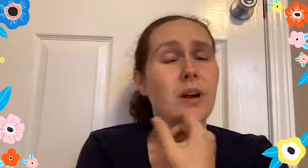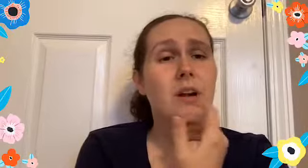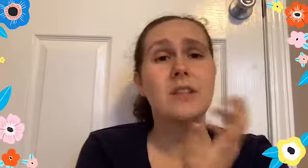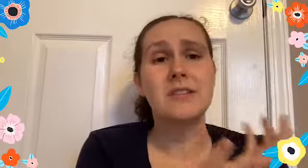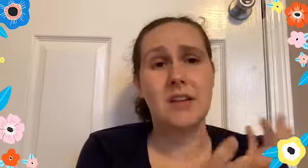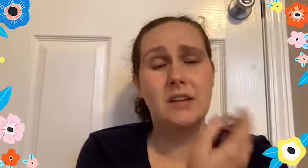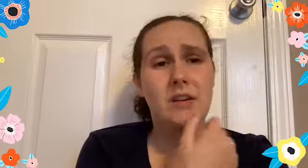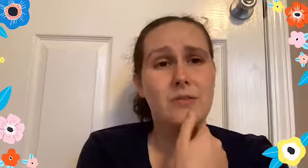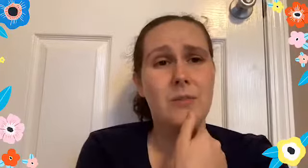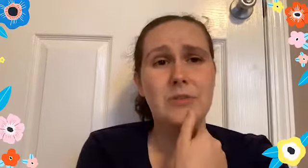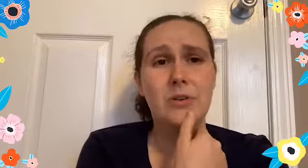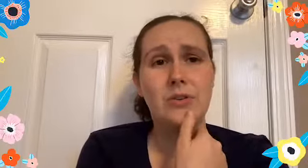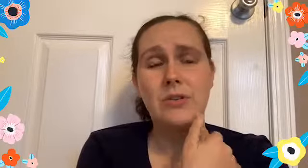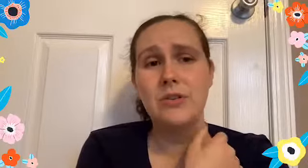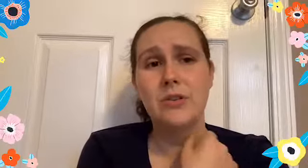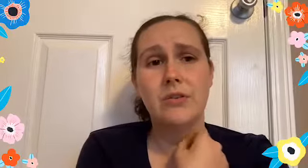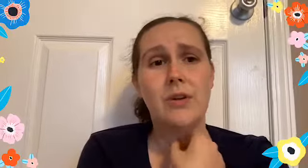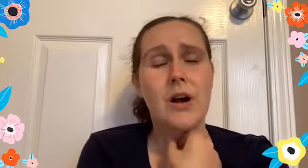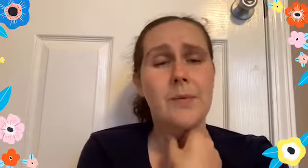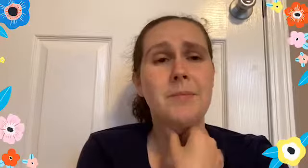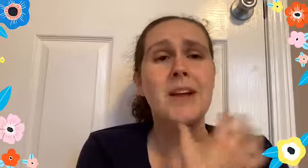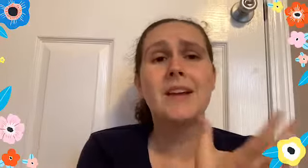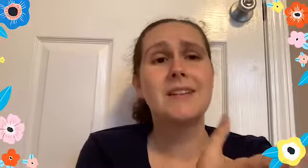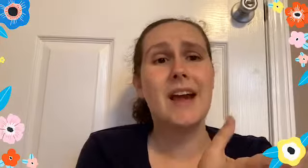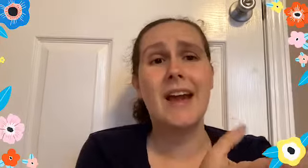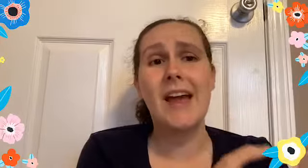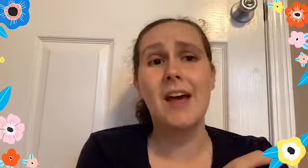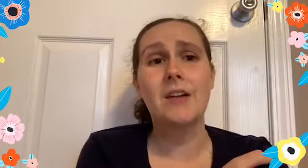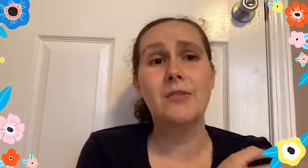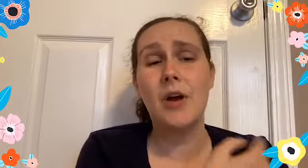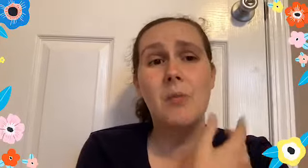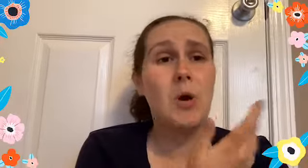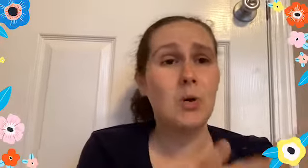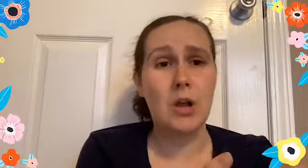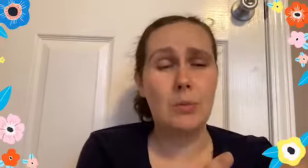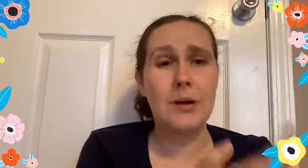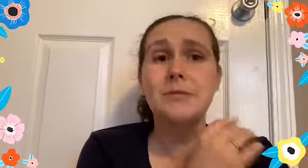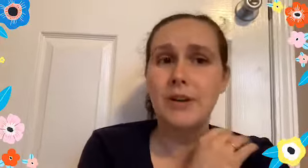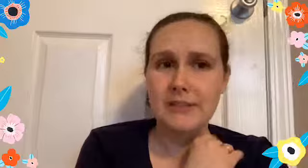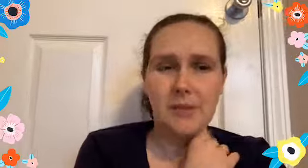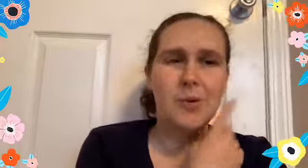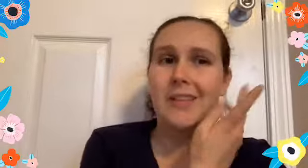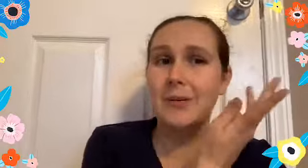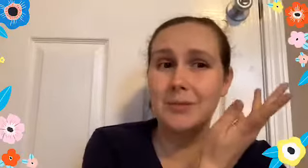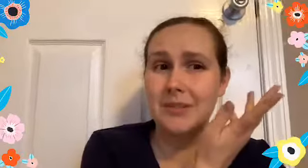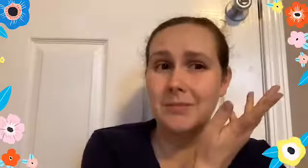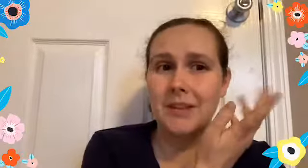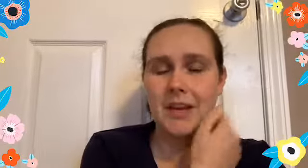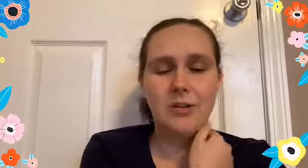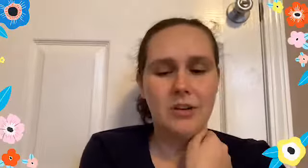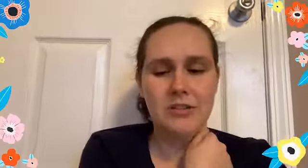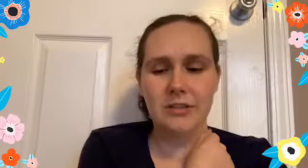where the state that you're from. So you could do, um, Diane from Oklahoma, for example, that would be something that you could do.